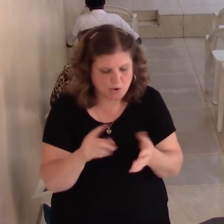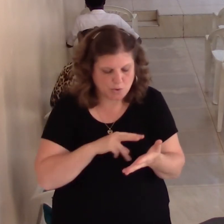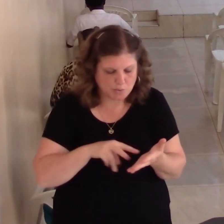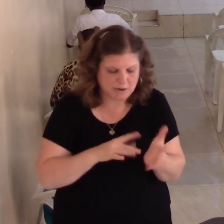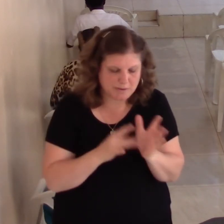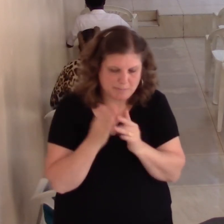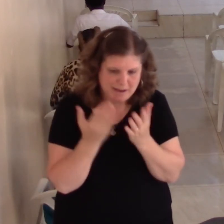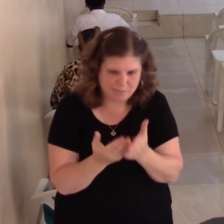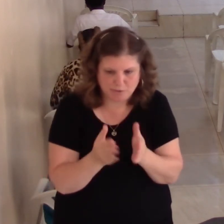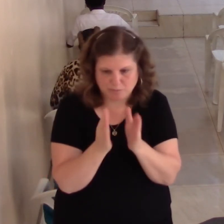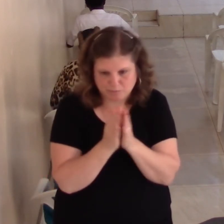praying for the things you're praying for?